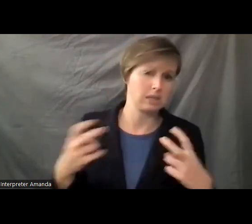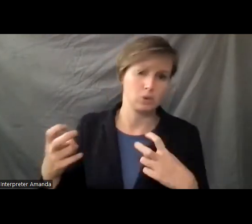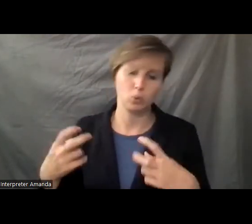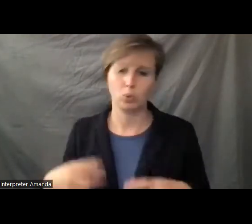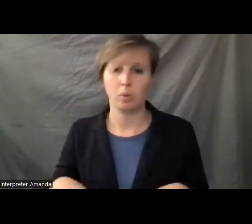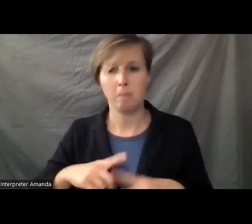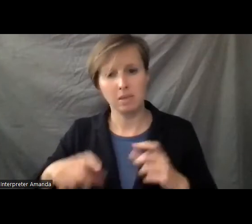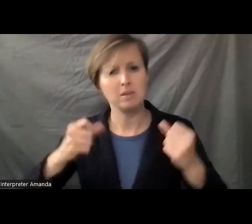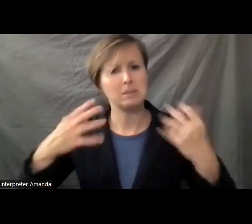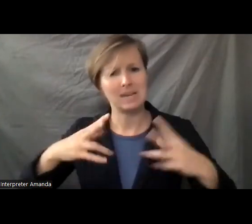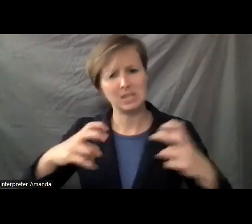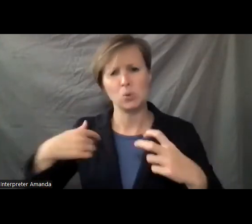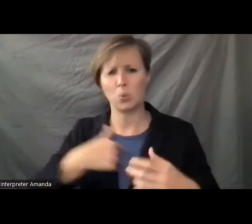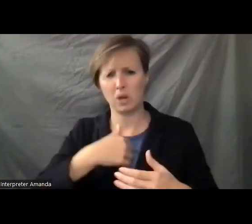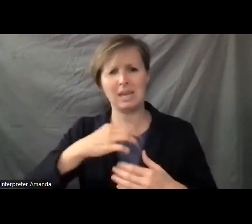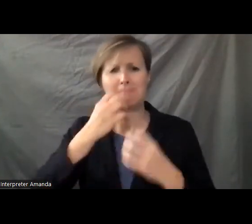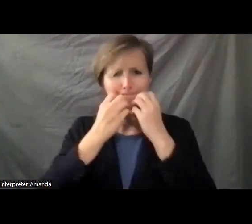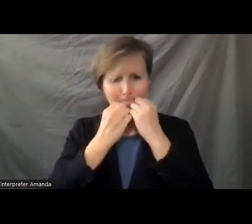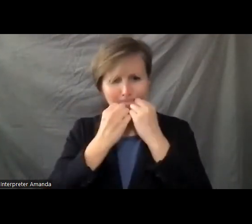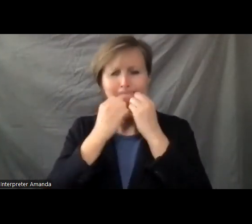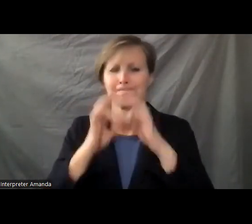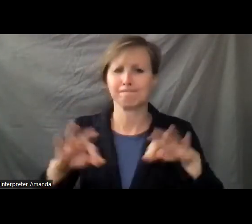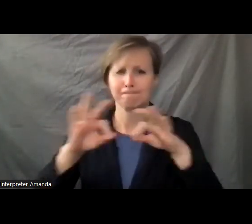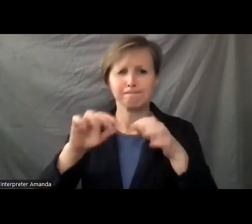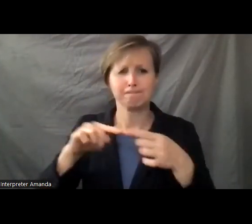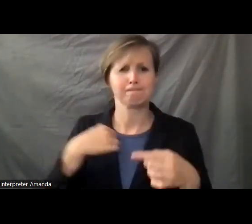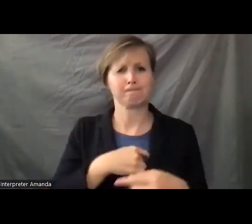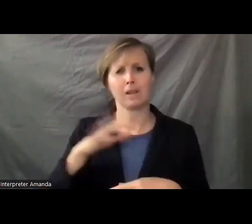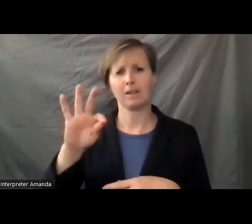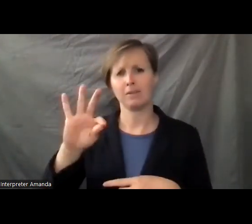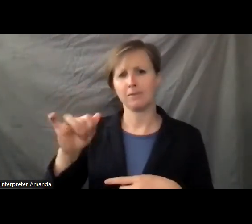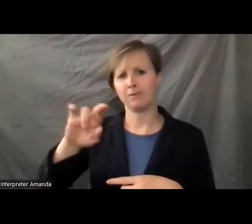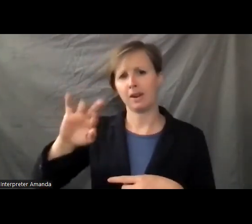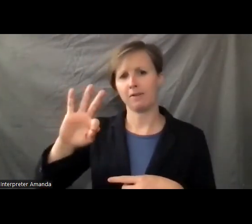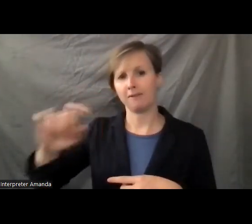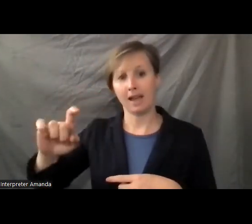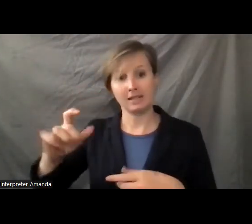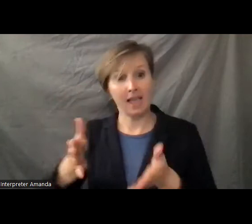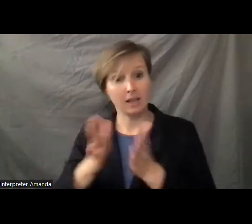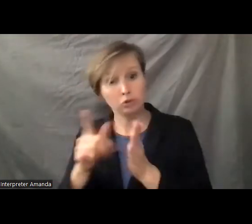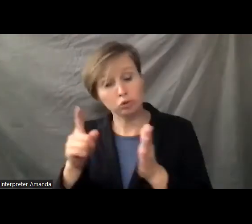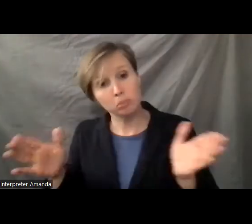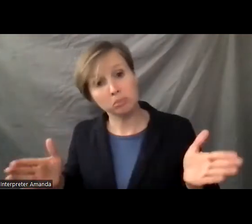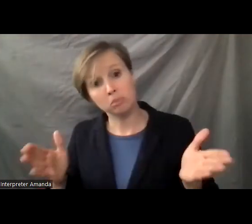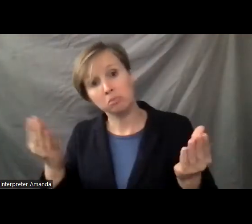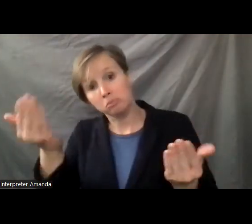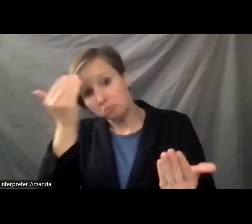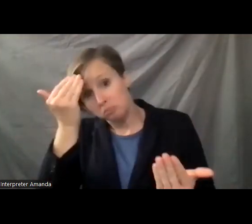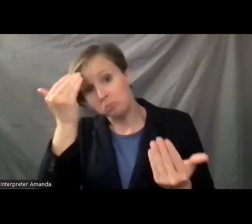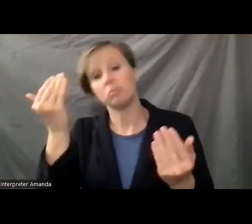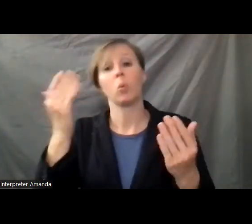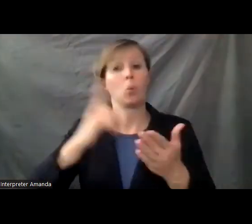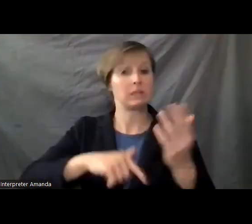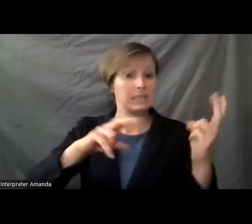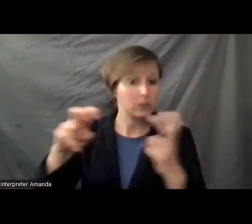all care about in Fairfax County and in all of our communities. And I would ask you to become informed on what these issues are and what the